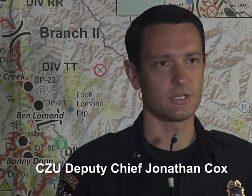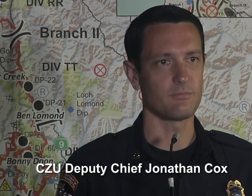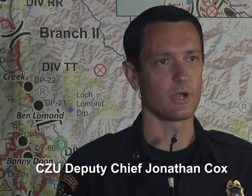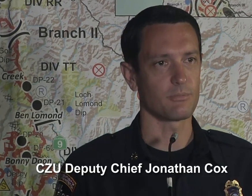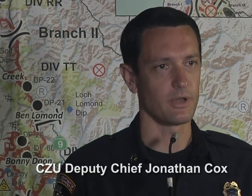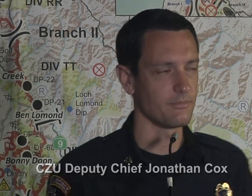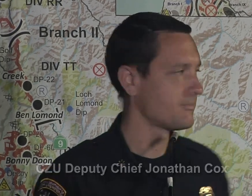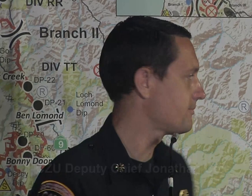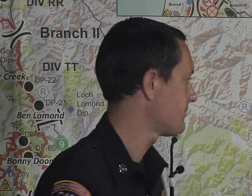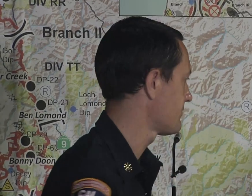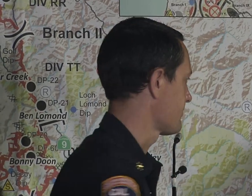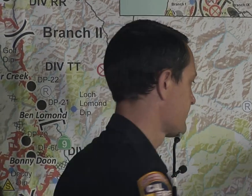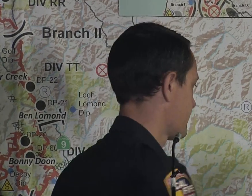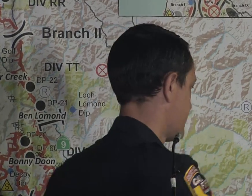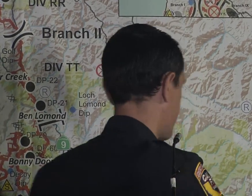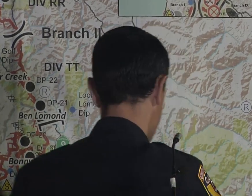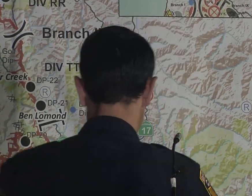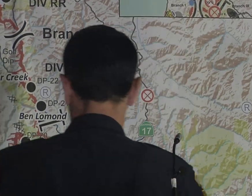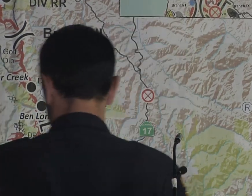Section Chief Mark Brum.